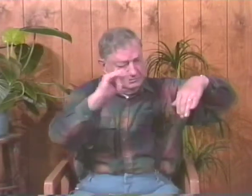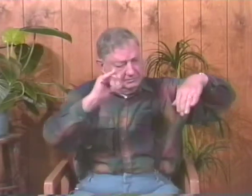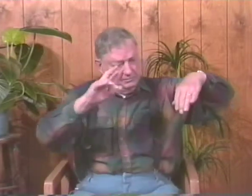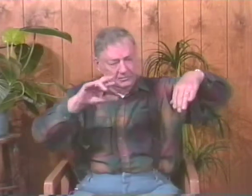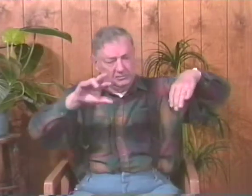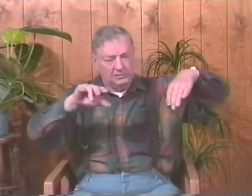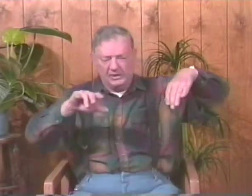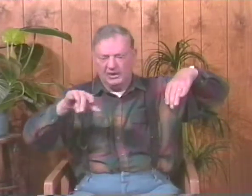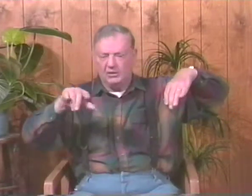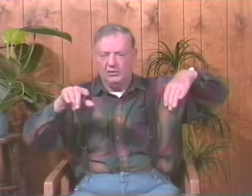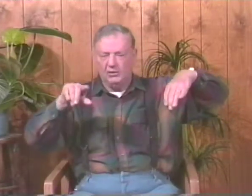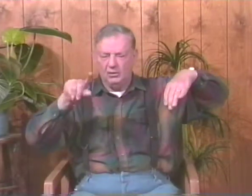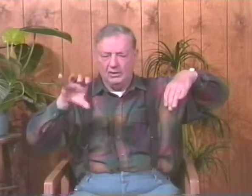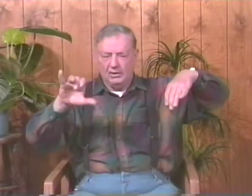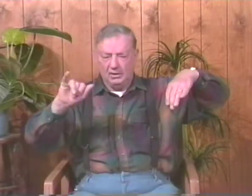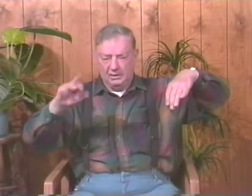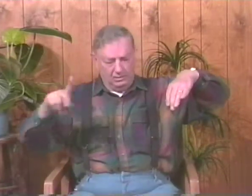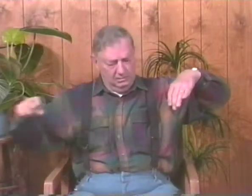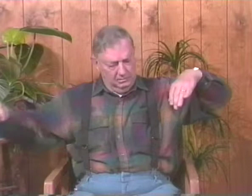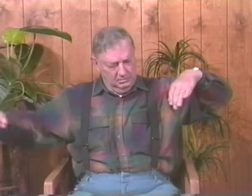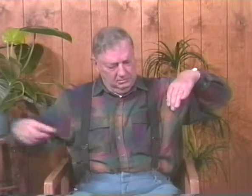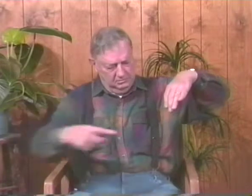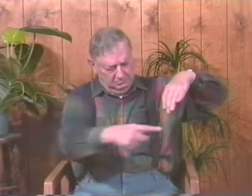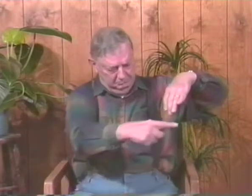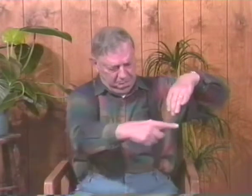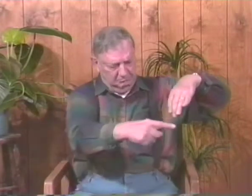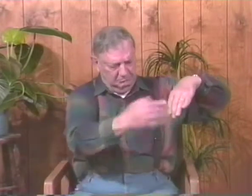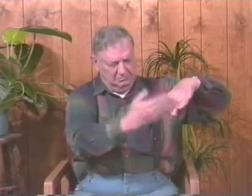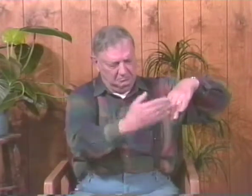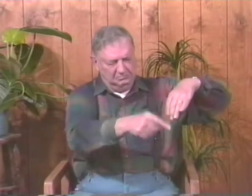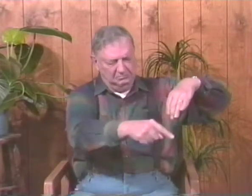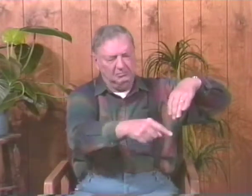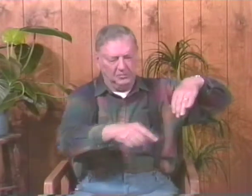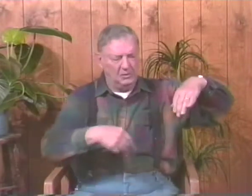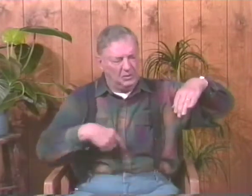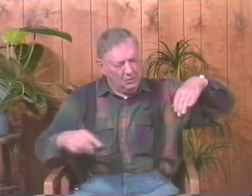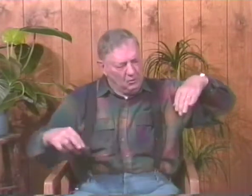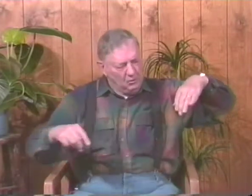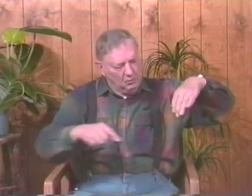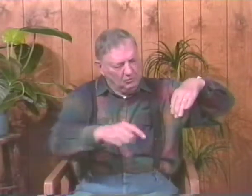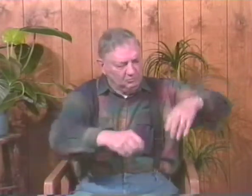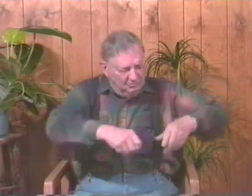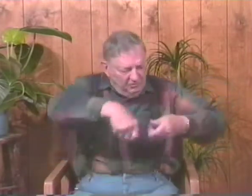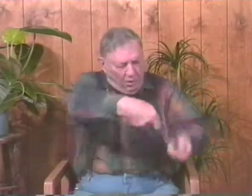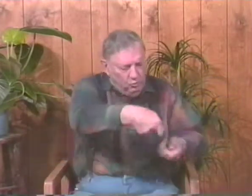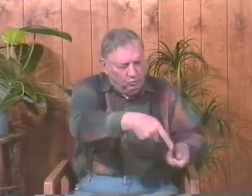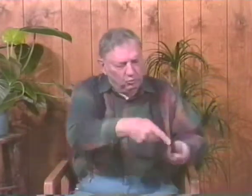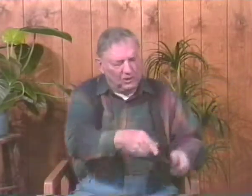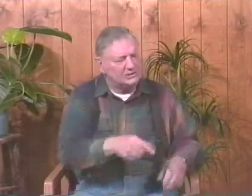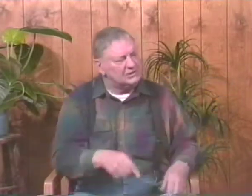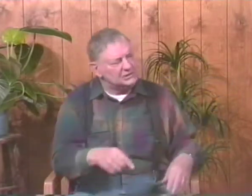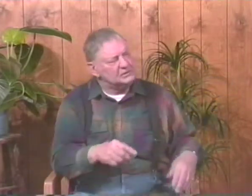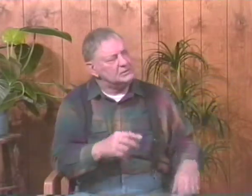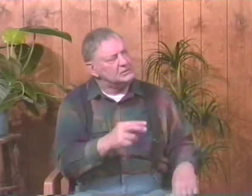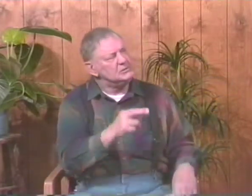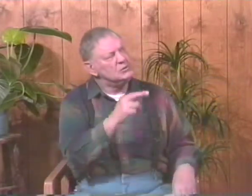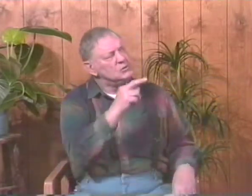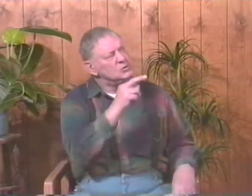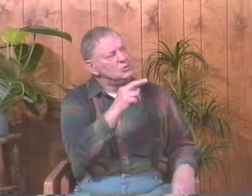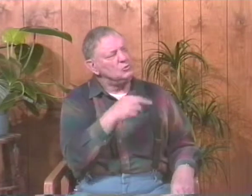working on the outside circle on this track. And we got to this particular spot and dumped the load that we